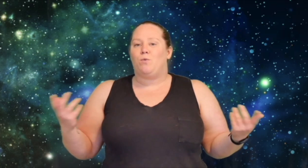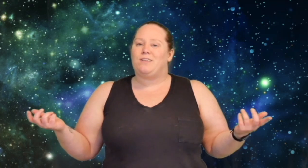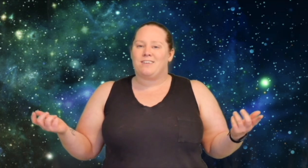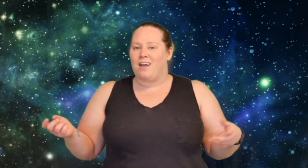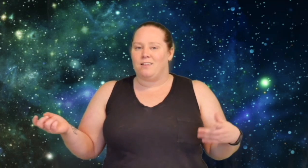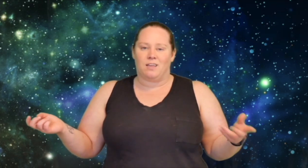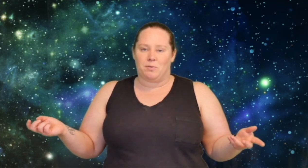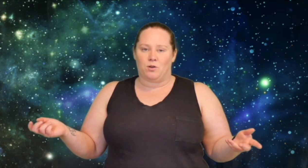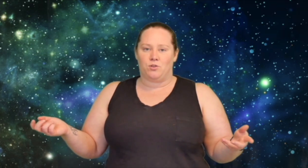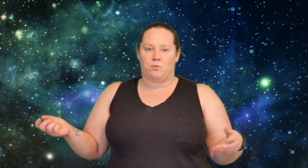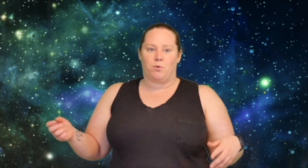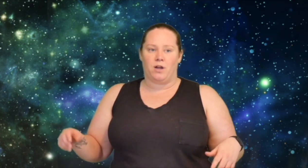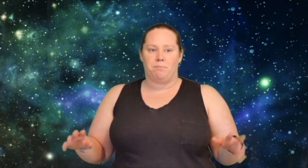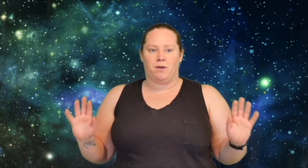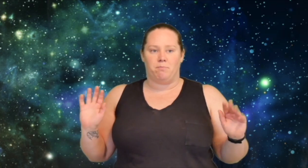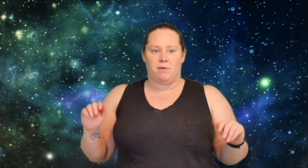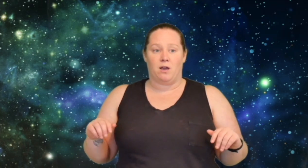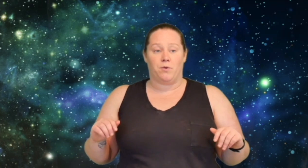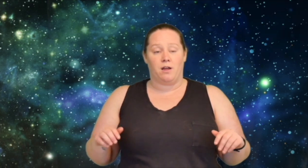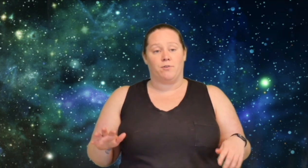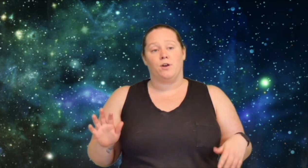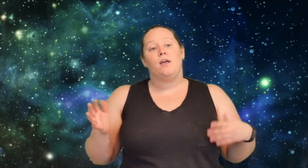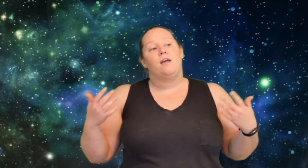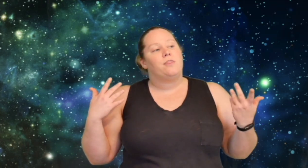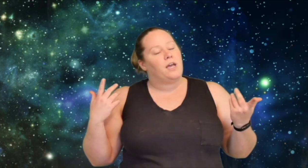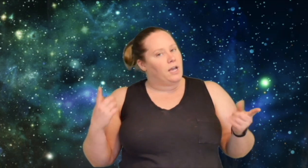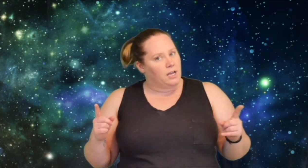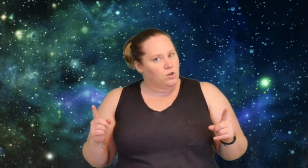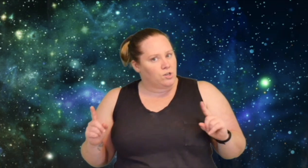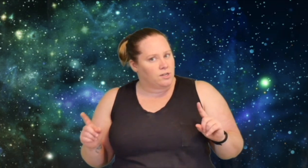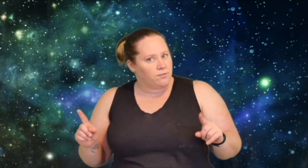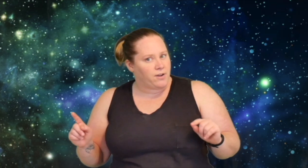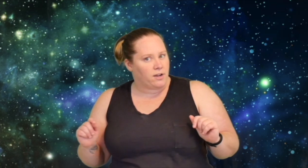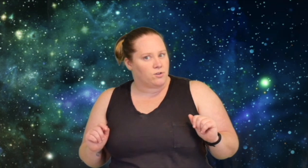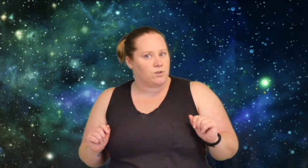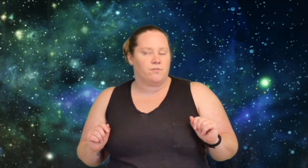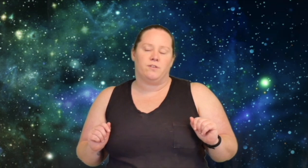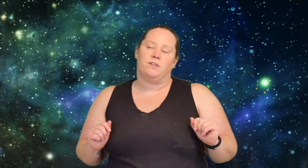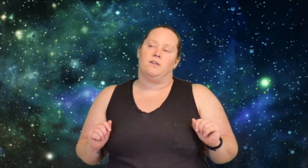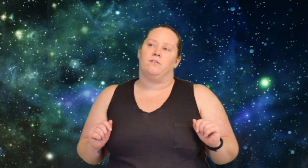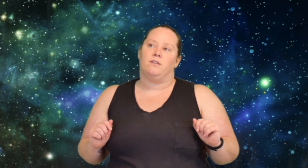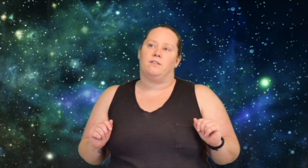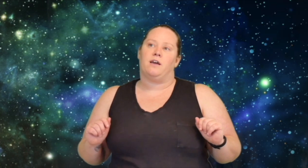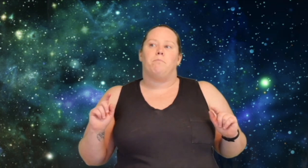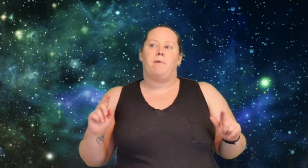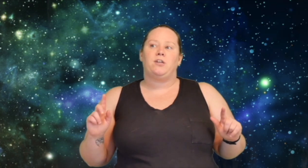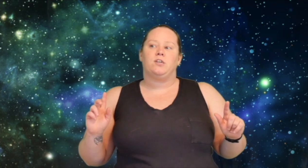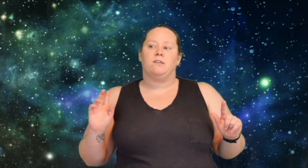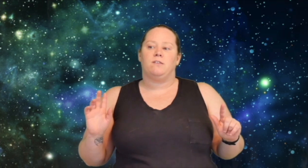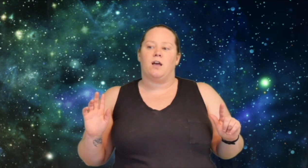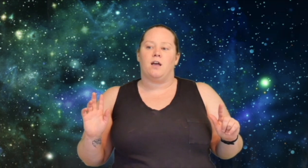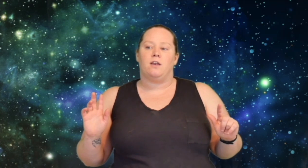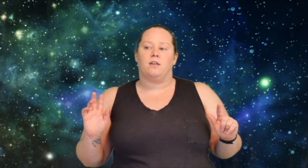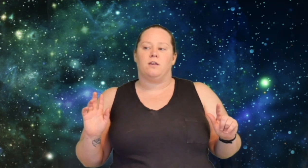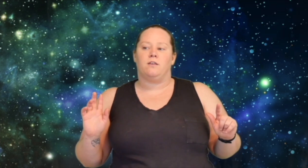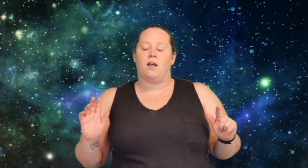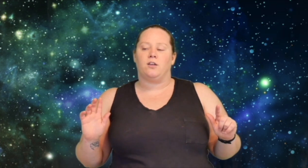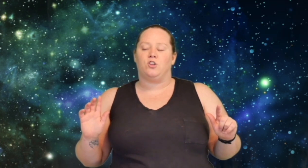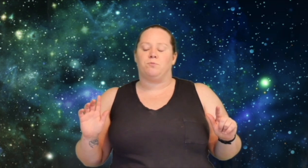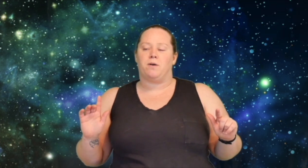which is kind of typical to the point, but meh whatever. The interesting factor of this is, is that magic is done not just by